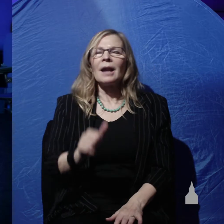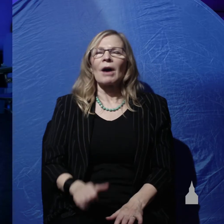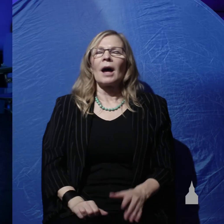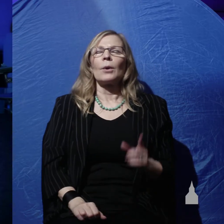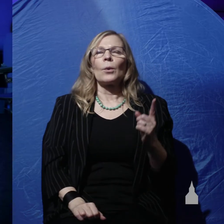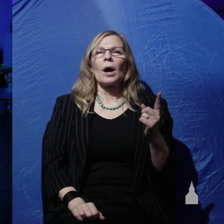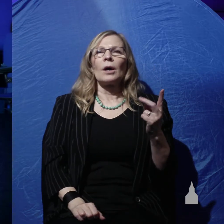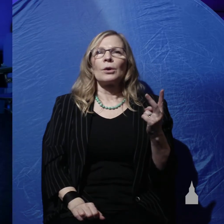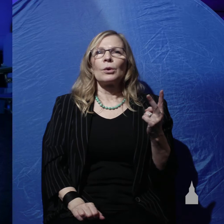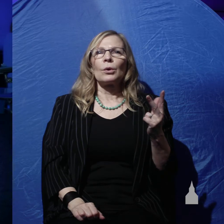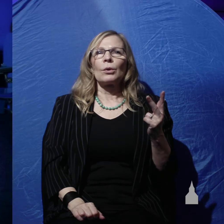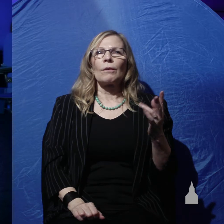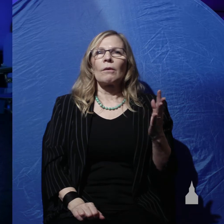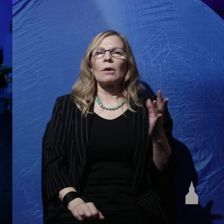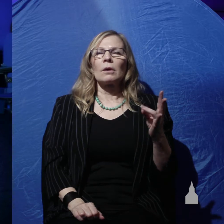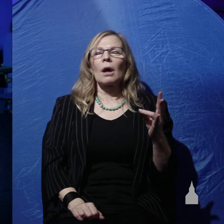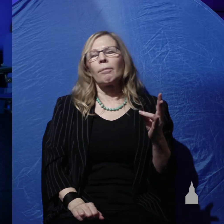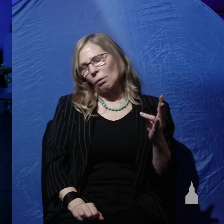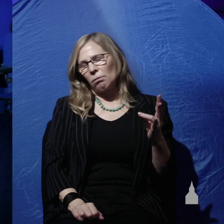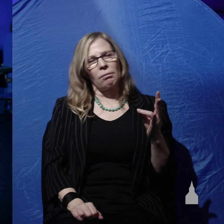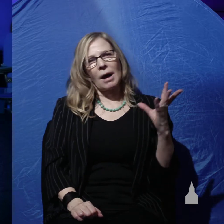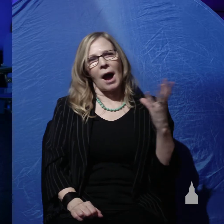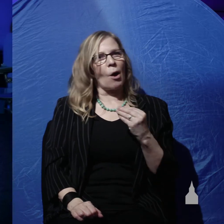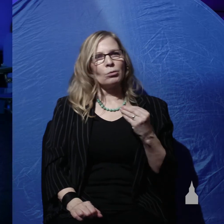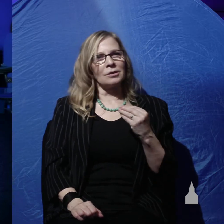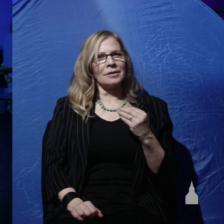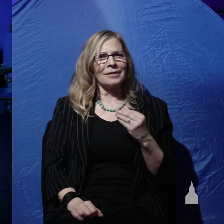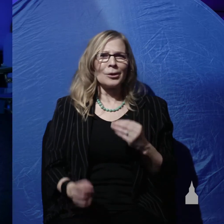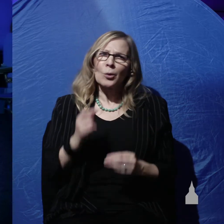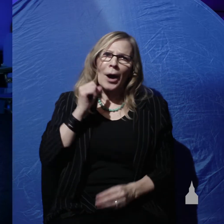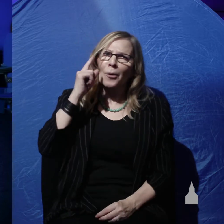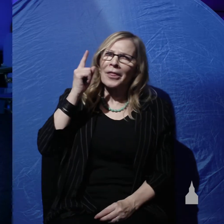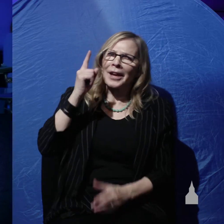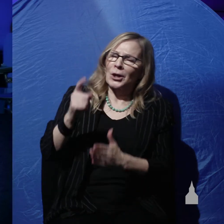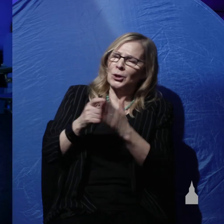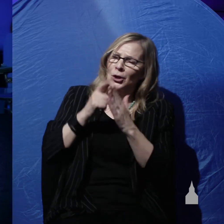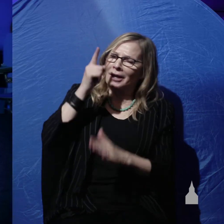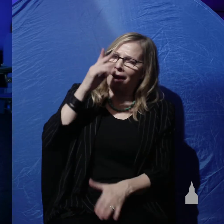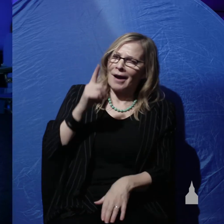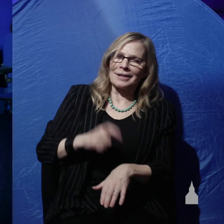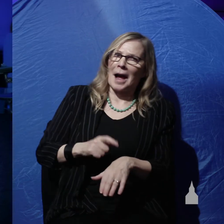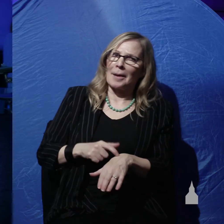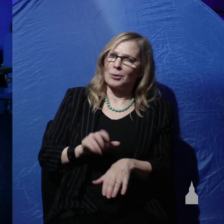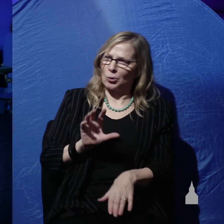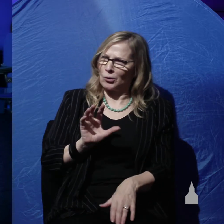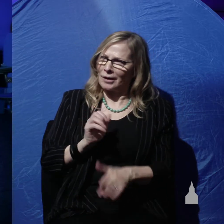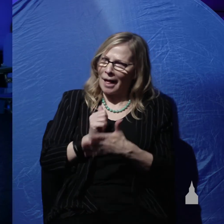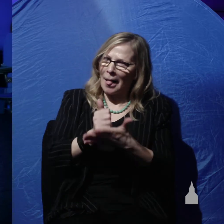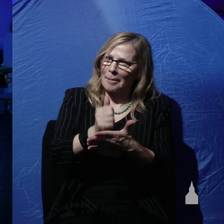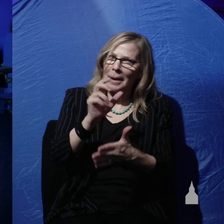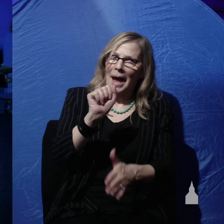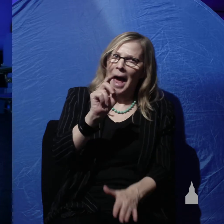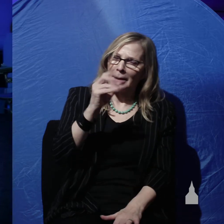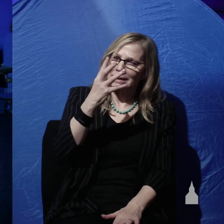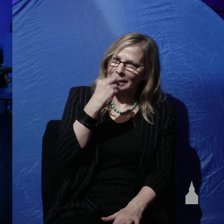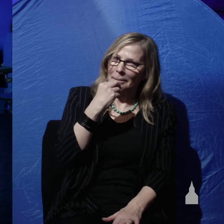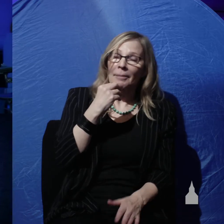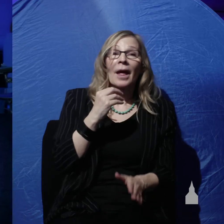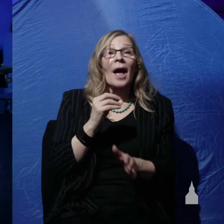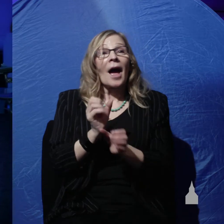was out. So I don't think it took God any time at all to put Adam to sleep. And then He created Eve and of course